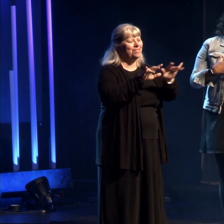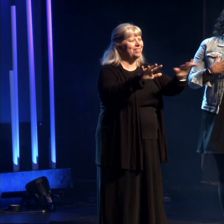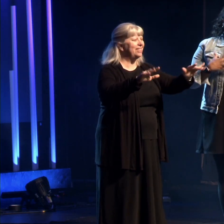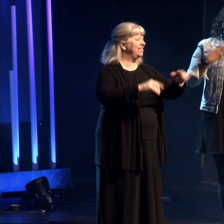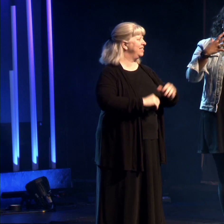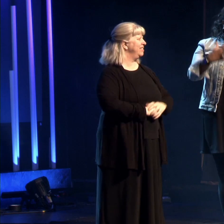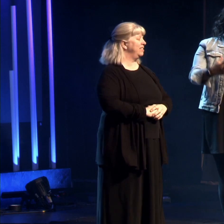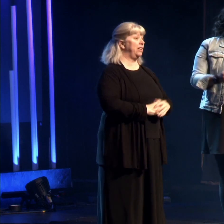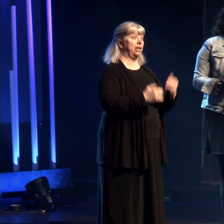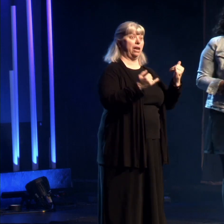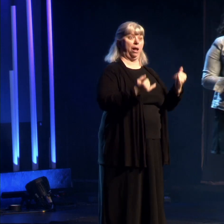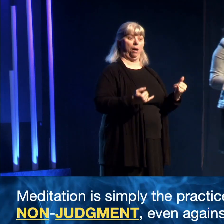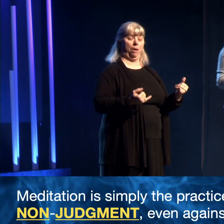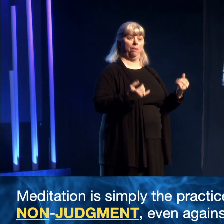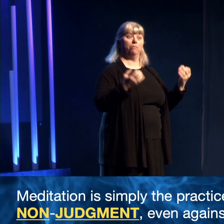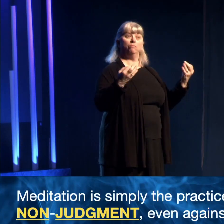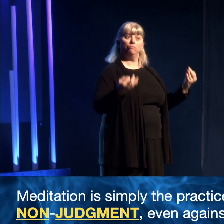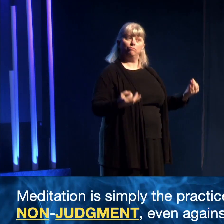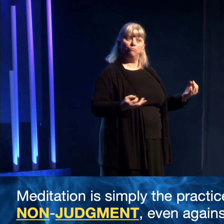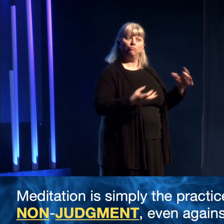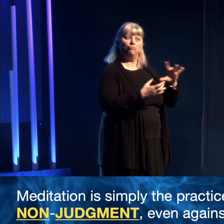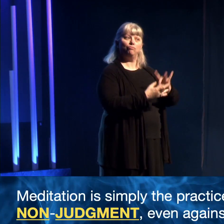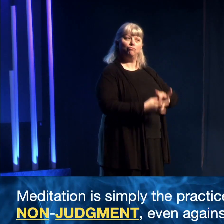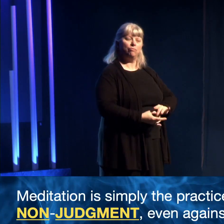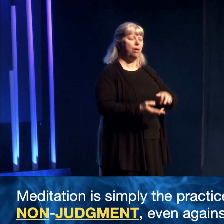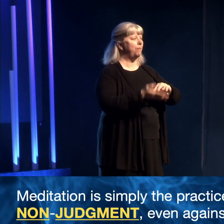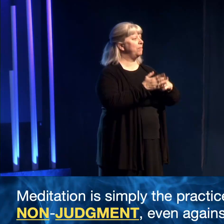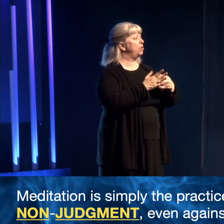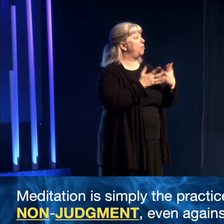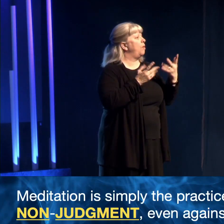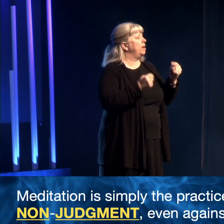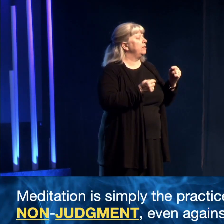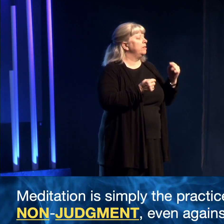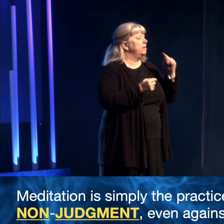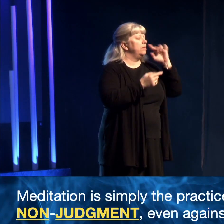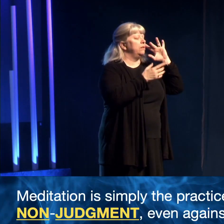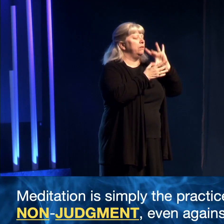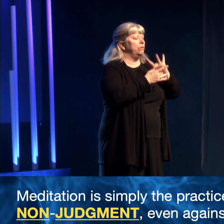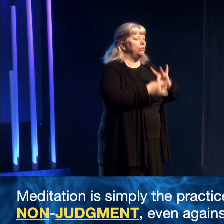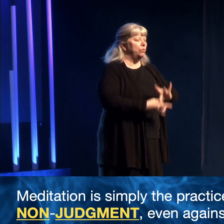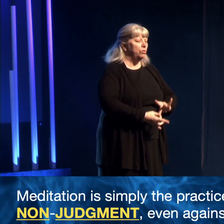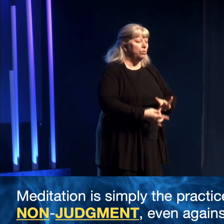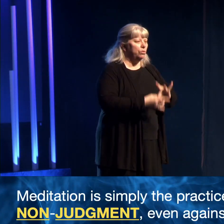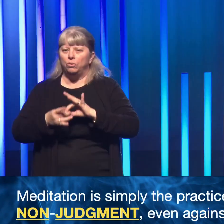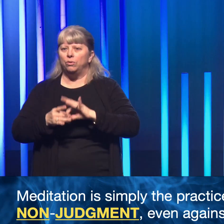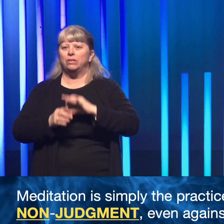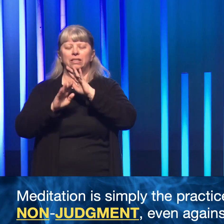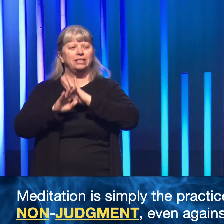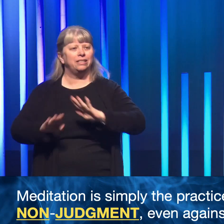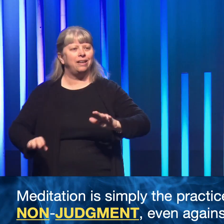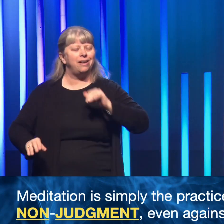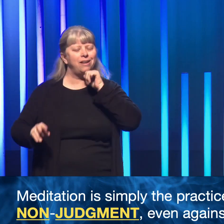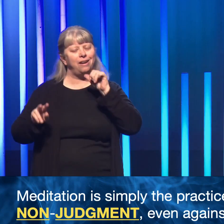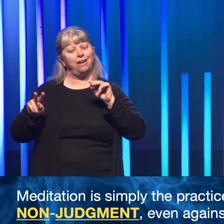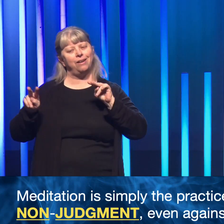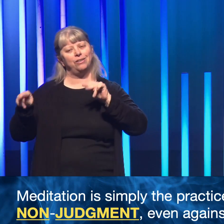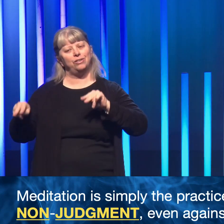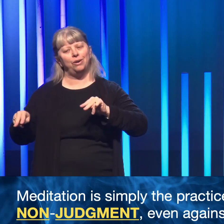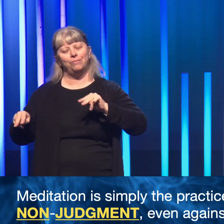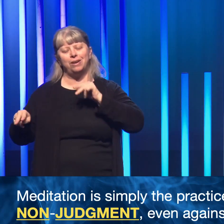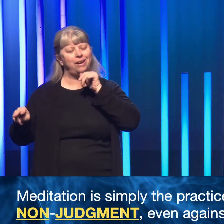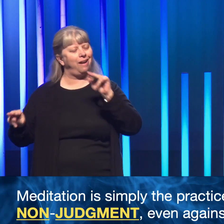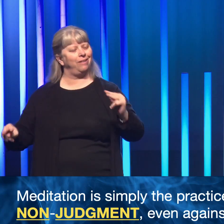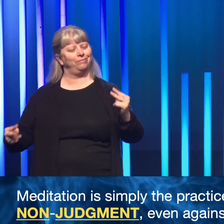Now, meditation is simply the practice of silence and non-judgment, even against